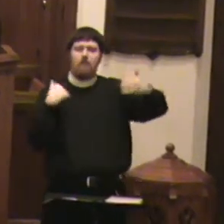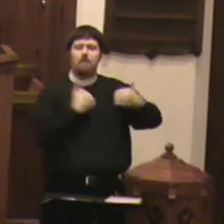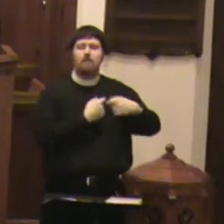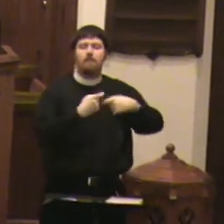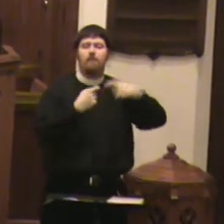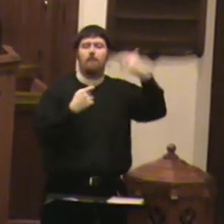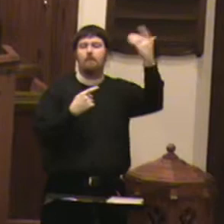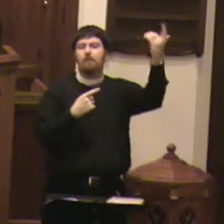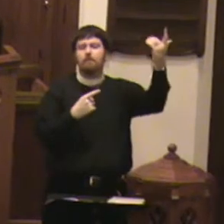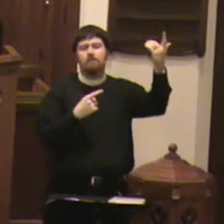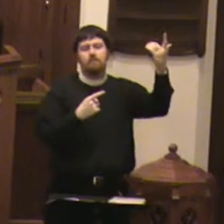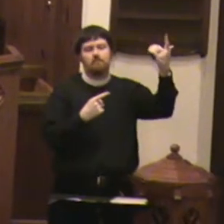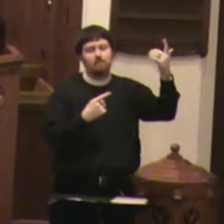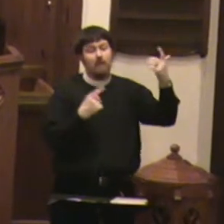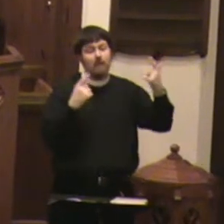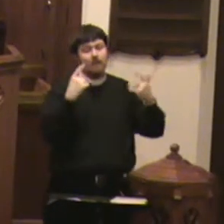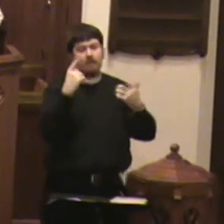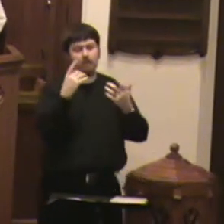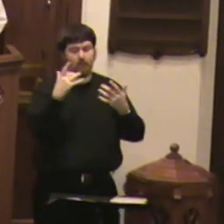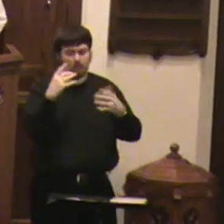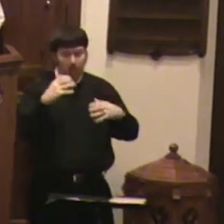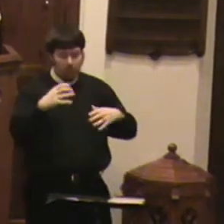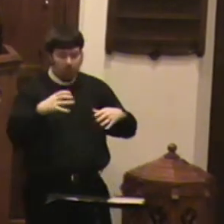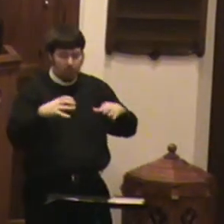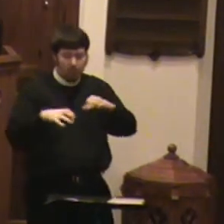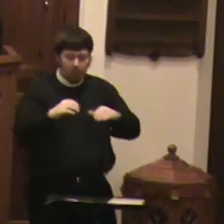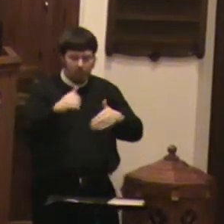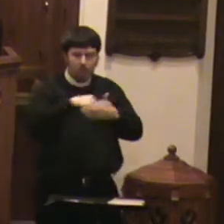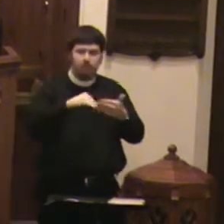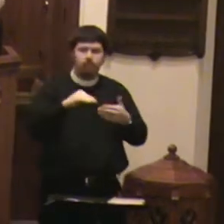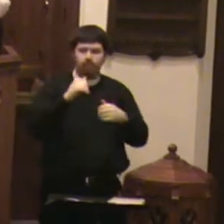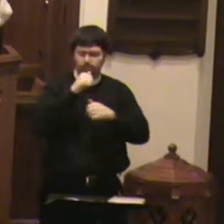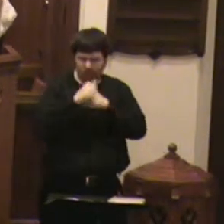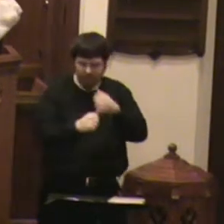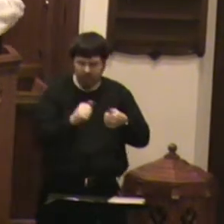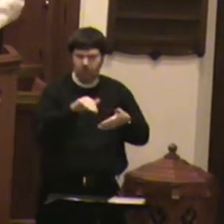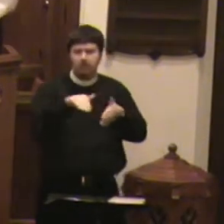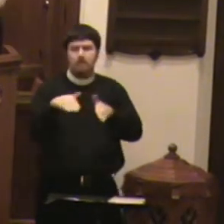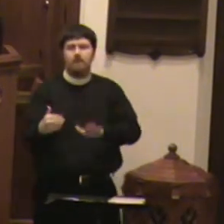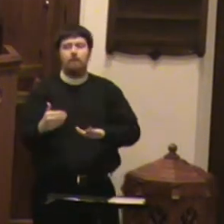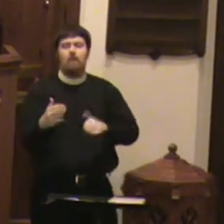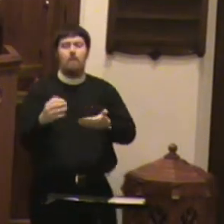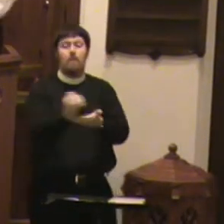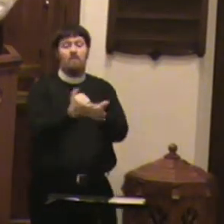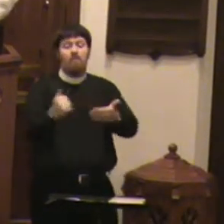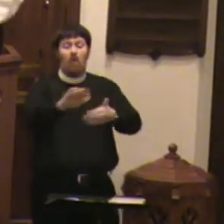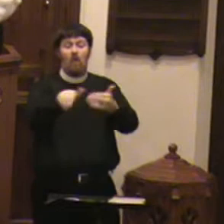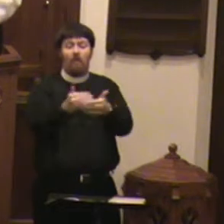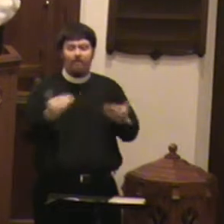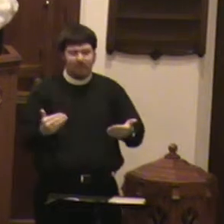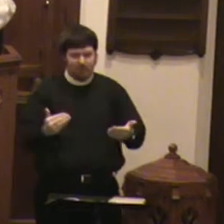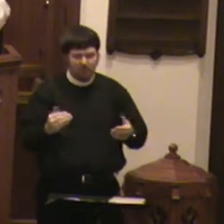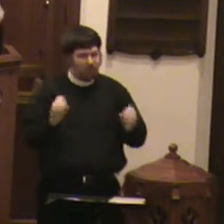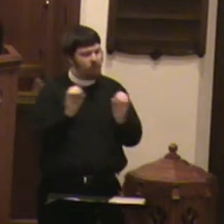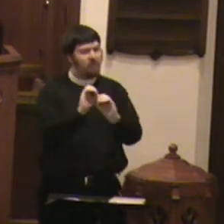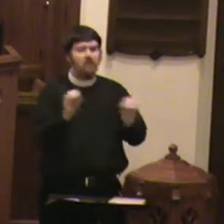He did that in His suffering and His death, removing everything so that there is nothing that stands in our